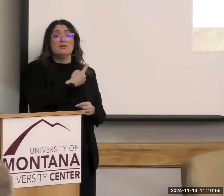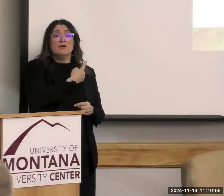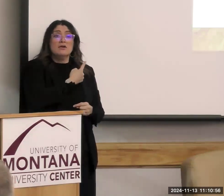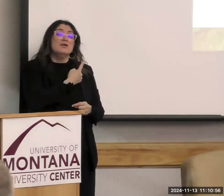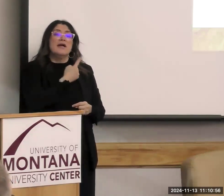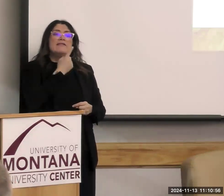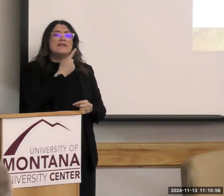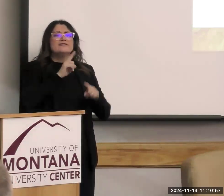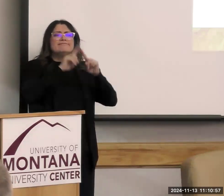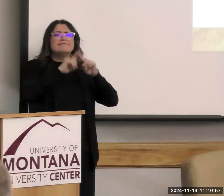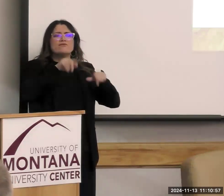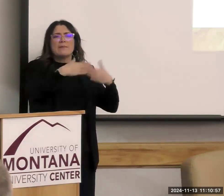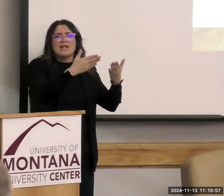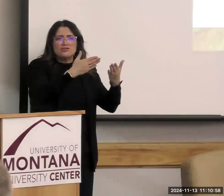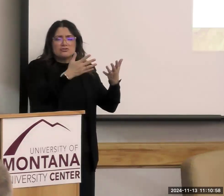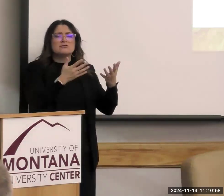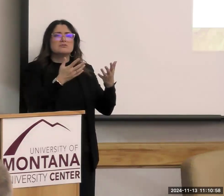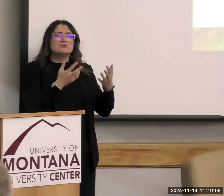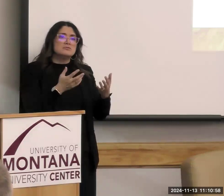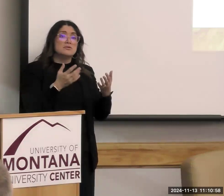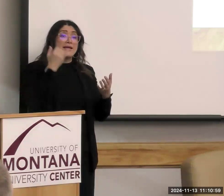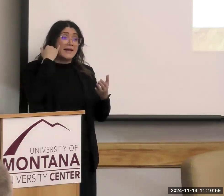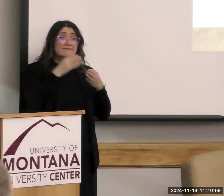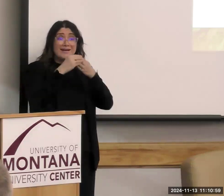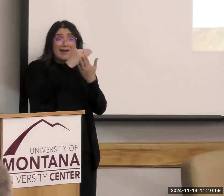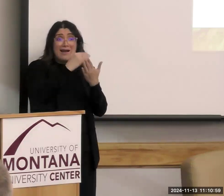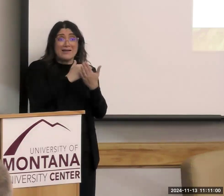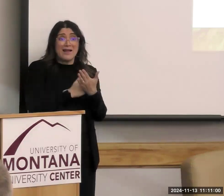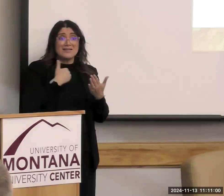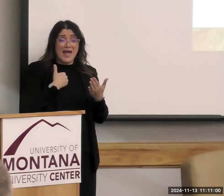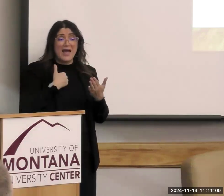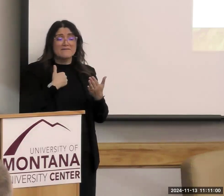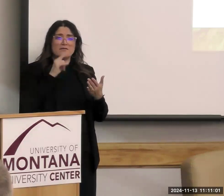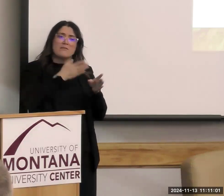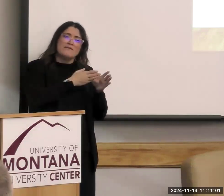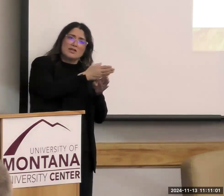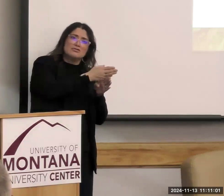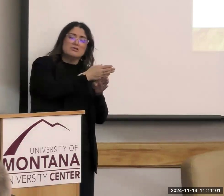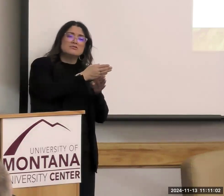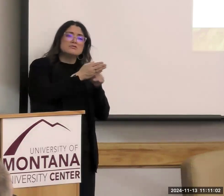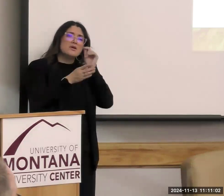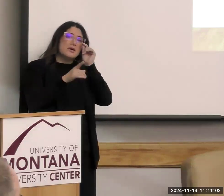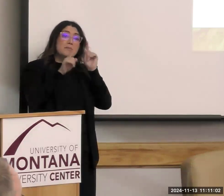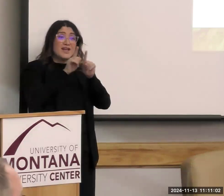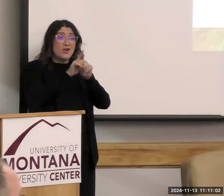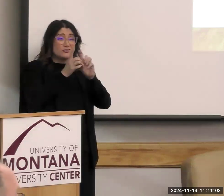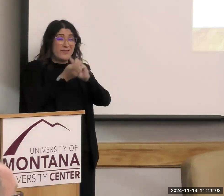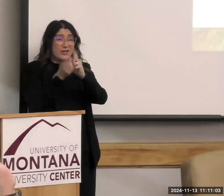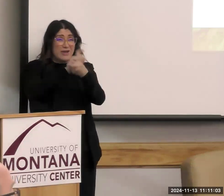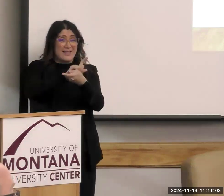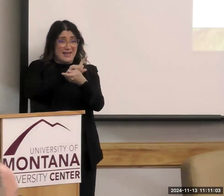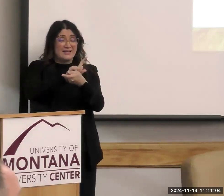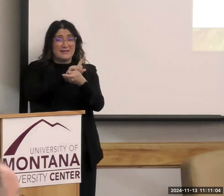recommendations. When you have guidelines, they have to be – those are for professionals. And then they get translated into